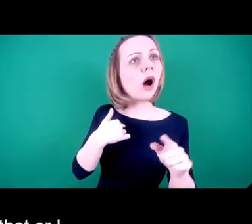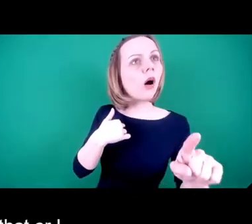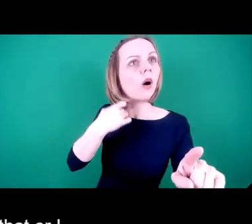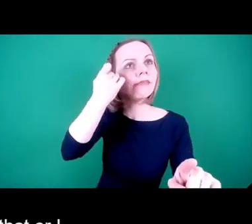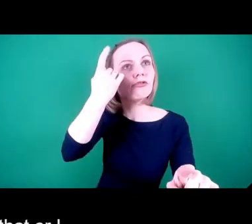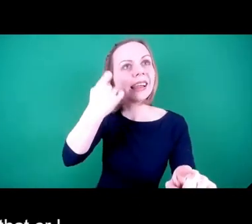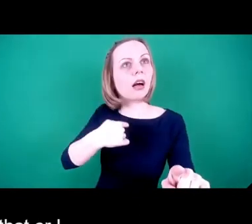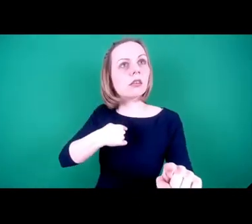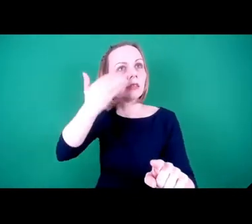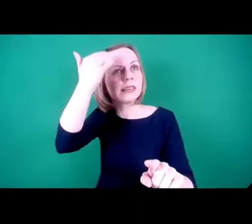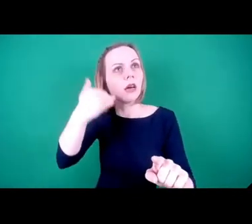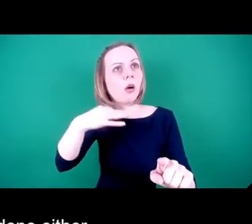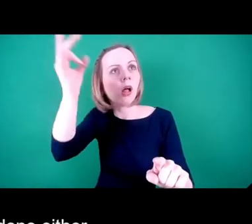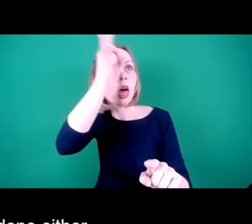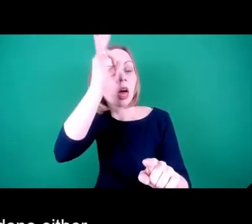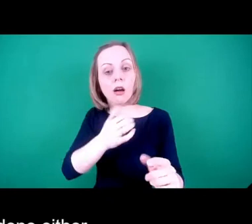didn't know about that.